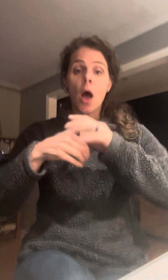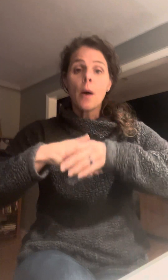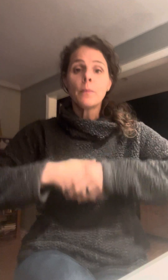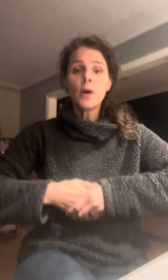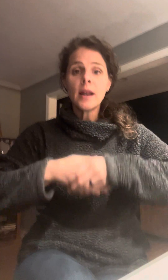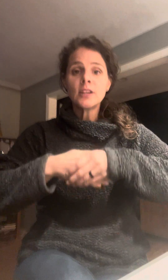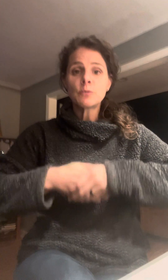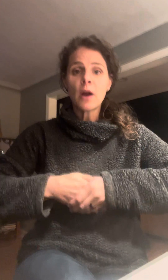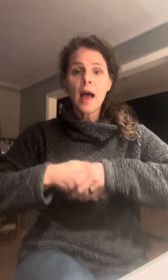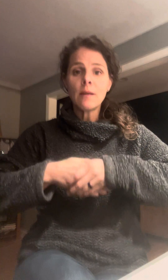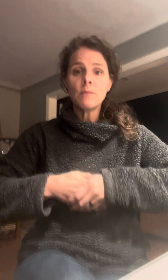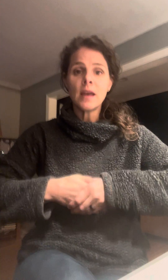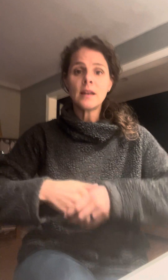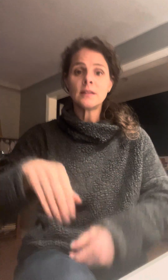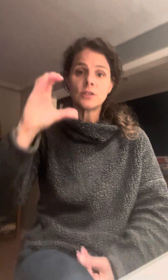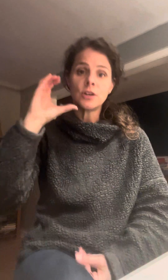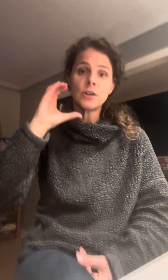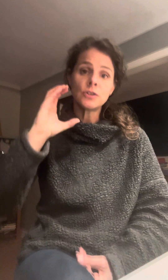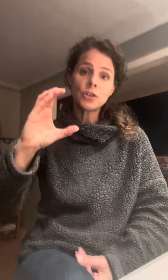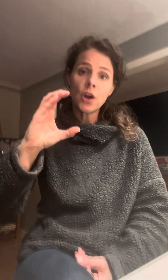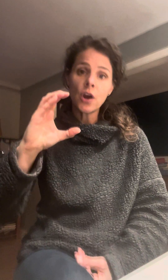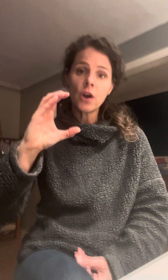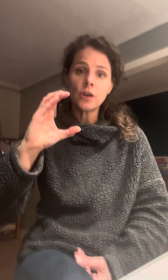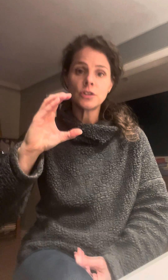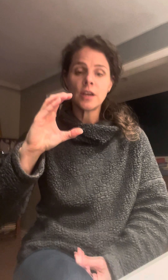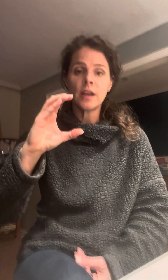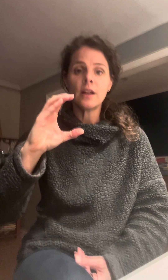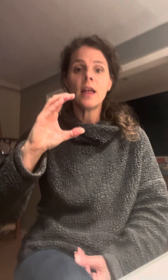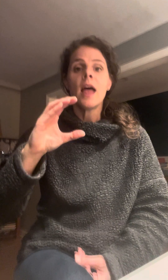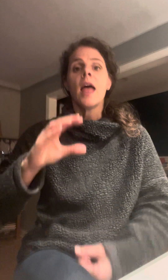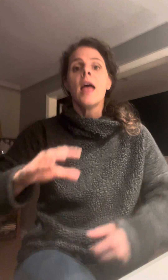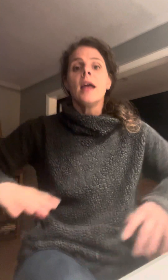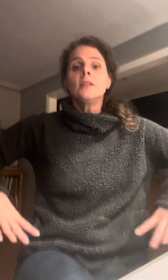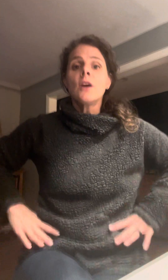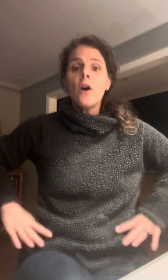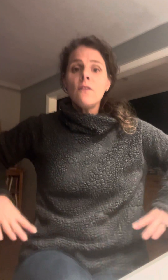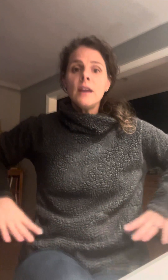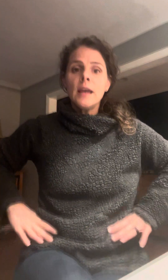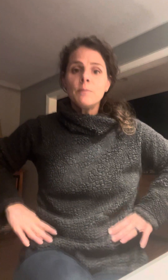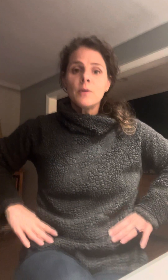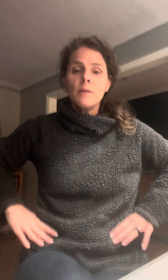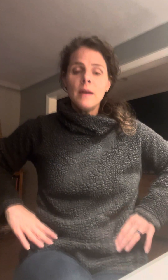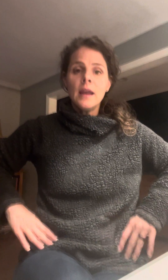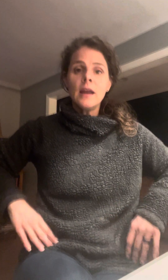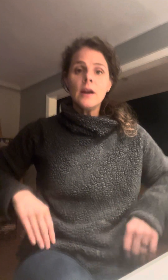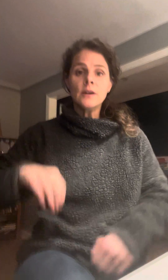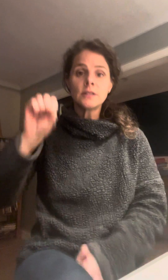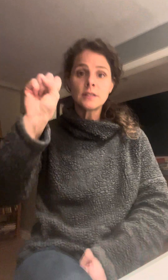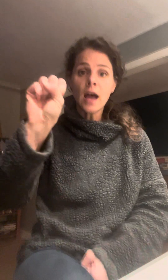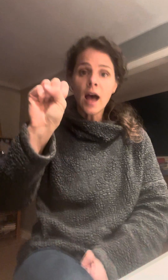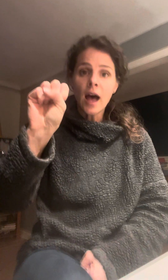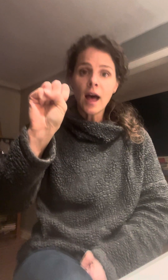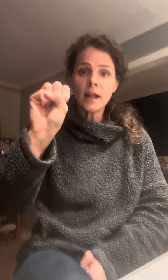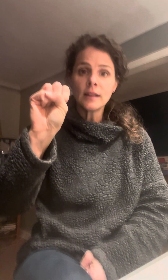British Prime Minister Churchill, and Soviet Premier Stalin,